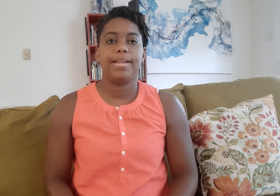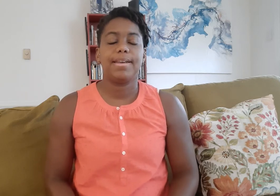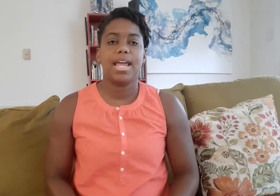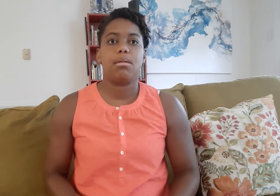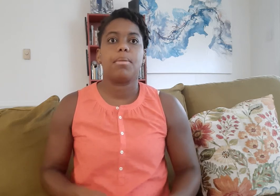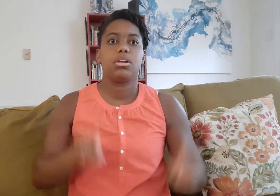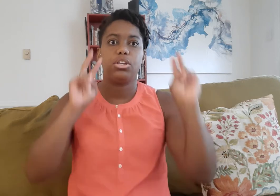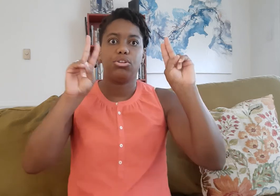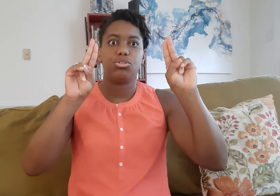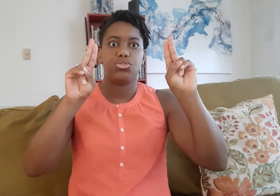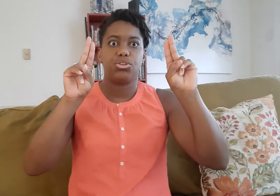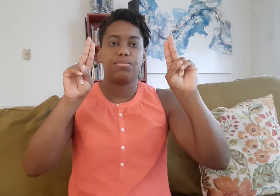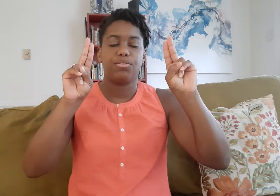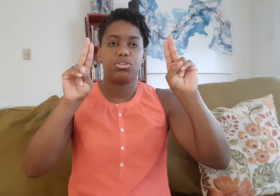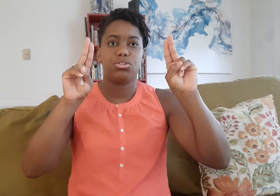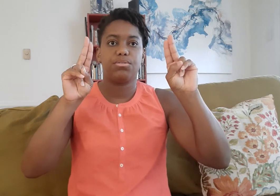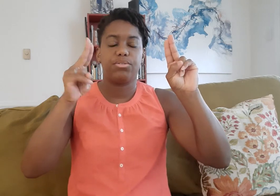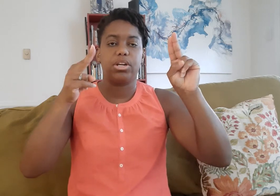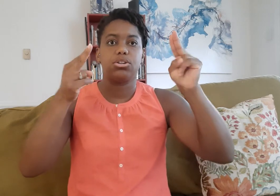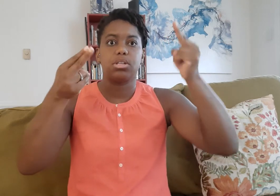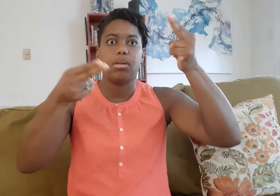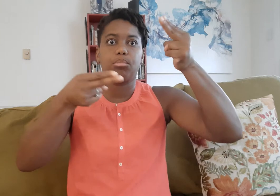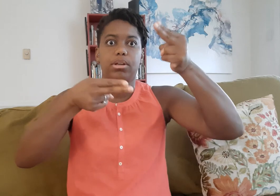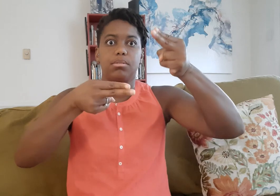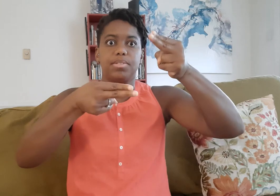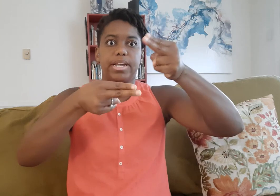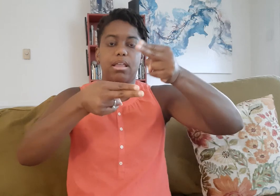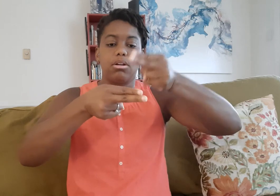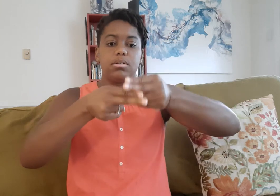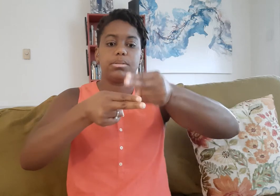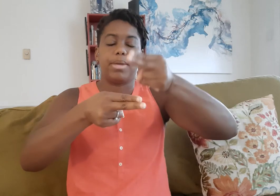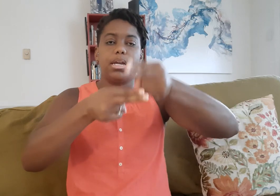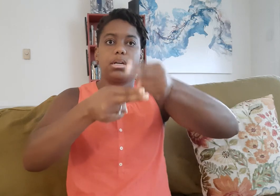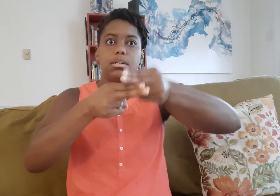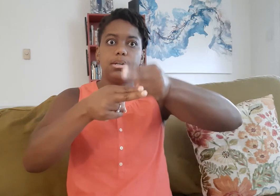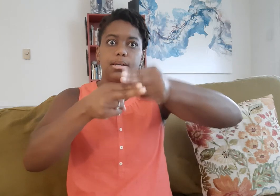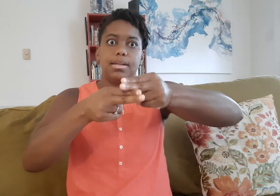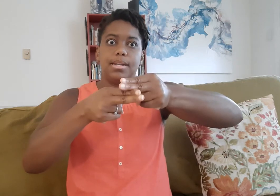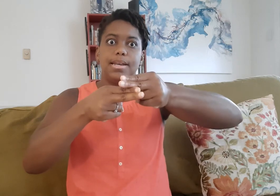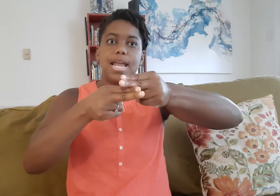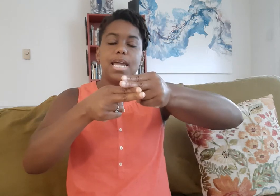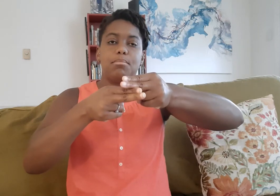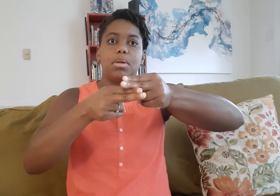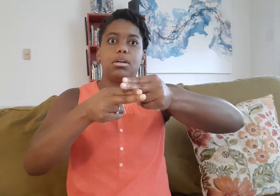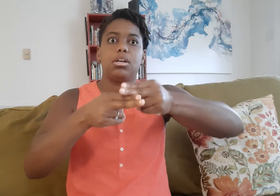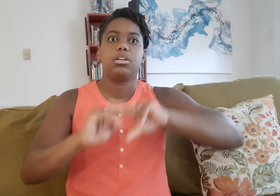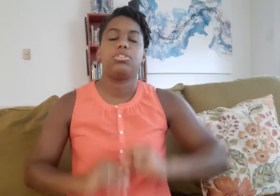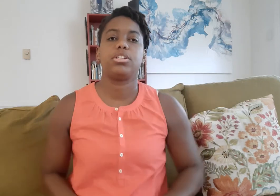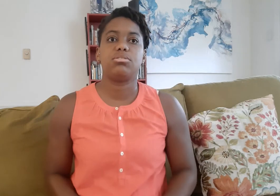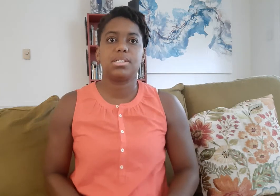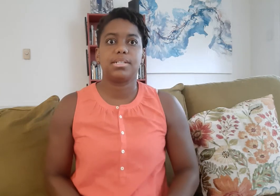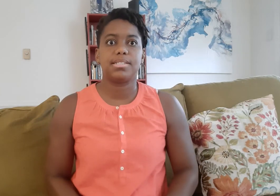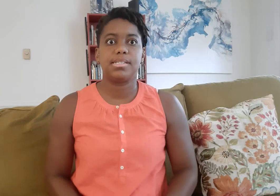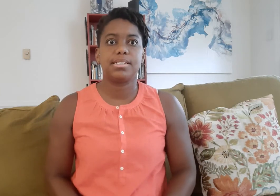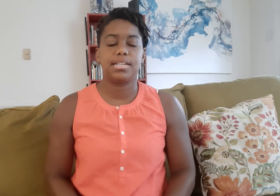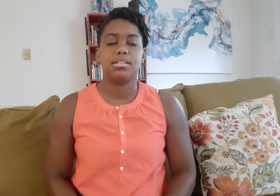name. You use your first two fingers and bring them together to make name. You can use it in a sentence